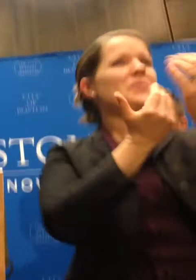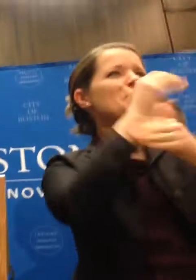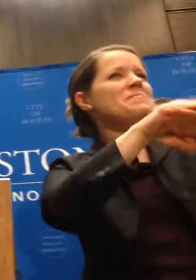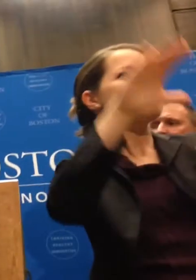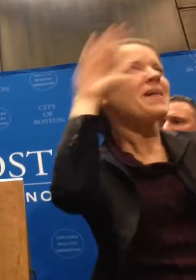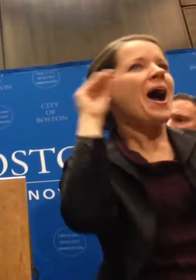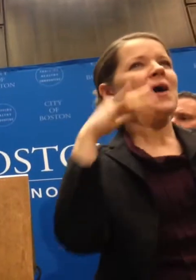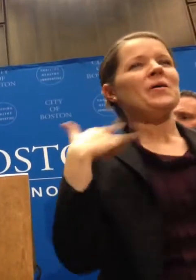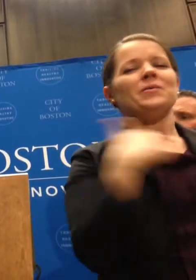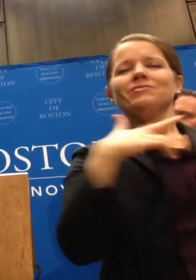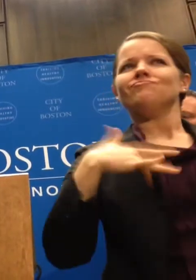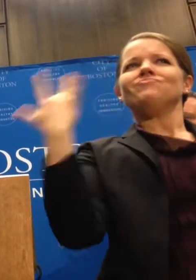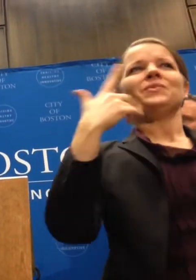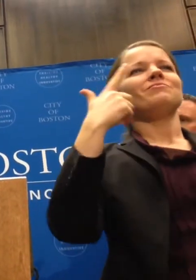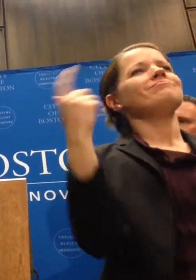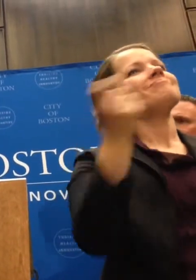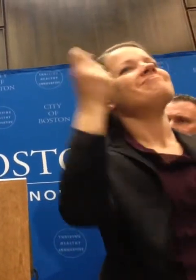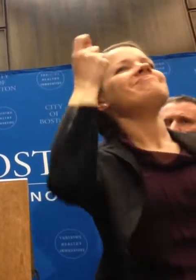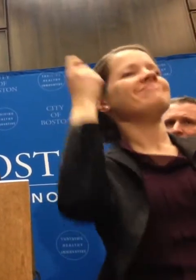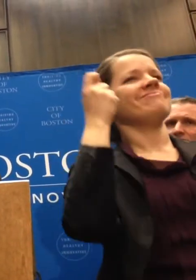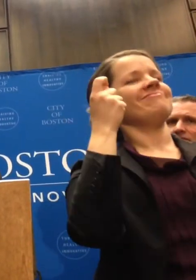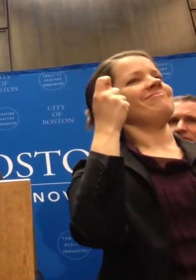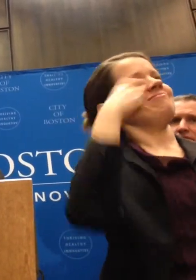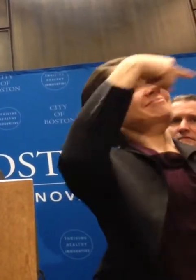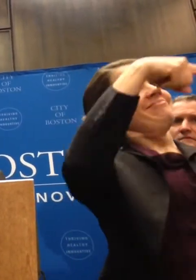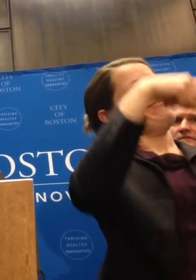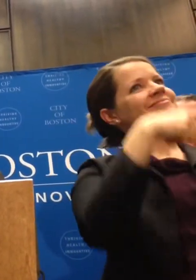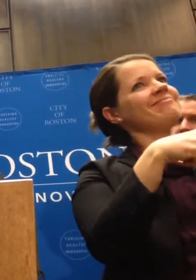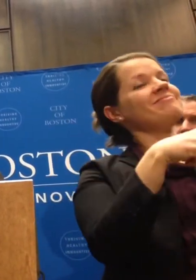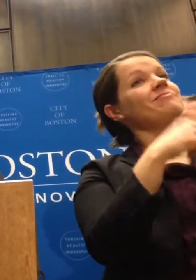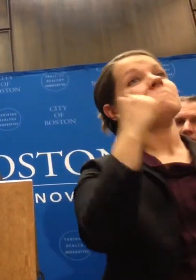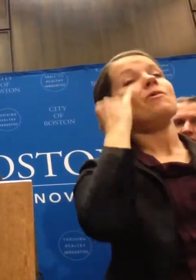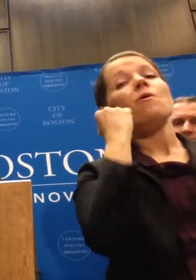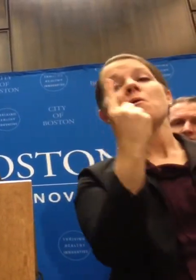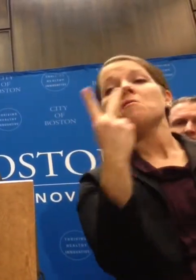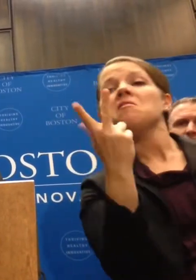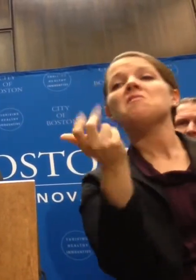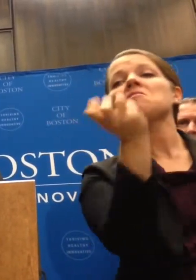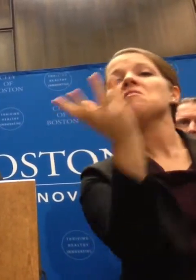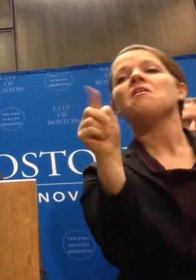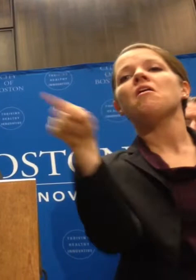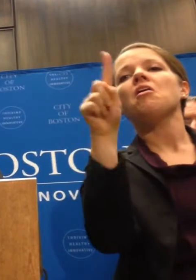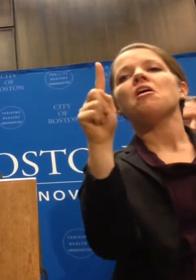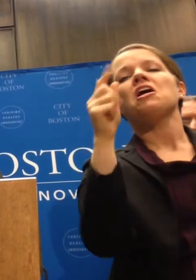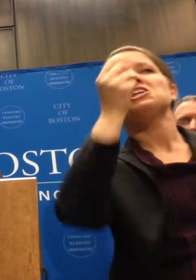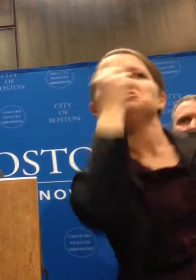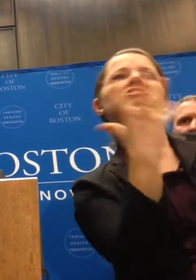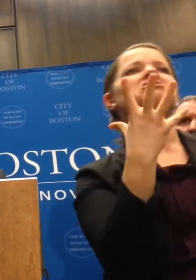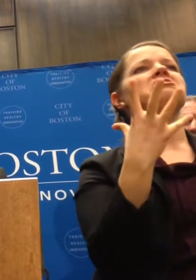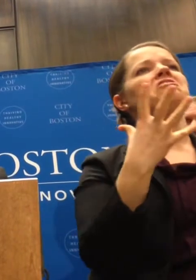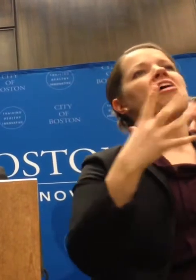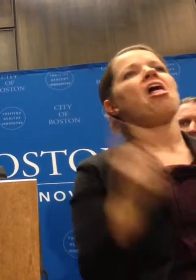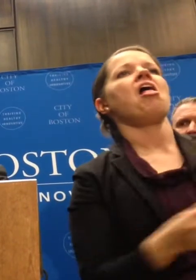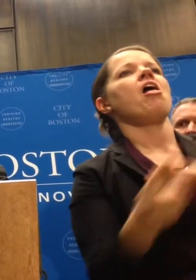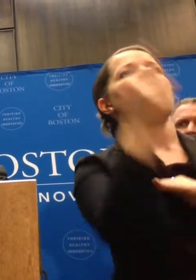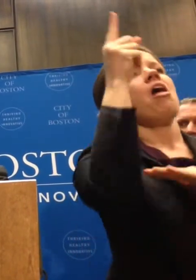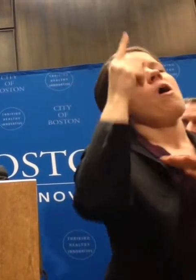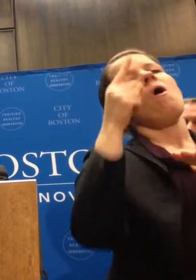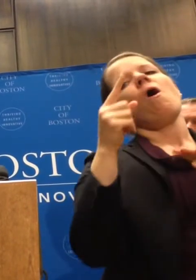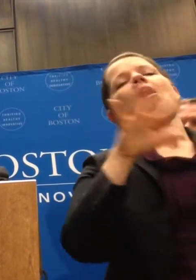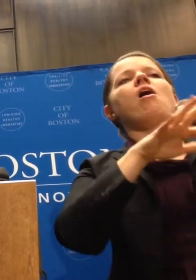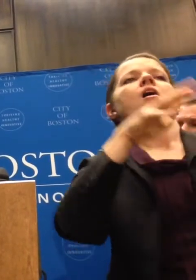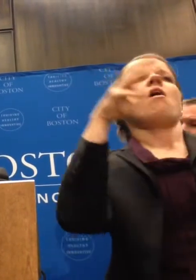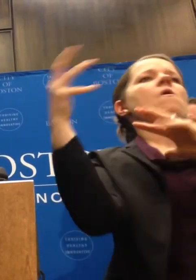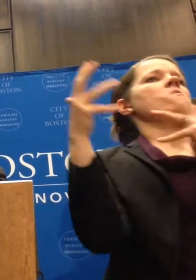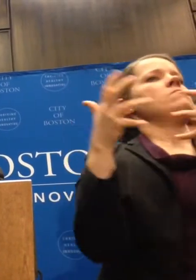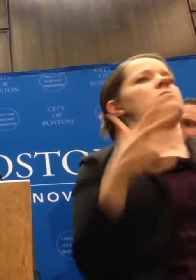instigators to create a dangerous situation. I don't want to see a lot of arrests on Sunday night. I want to see a lot of celebration, a lot of happiness. But people